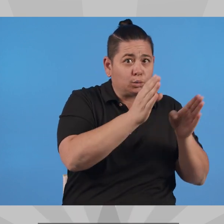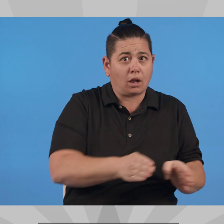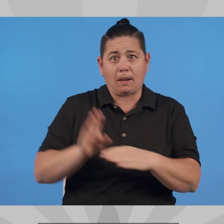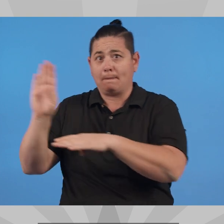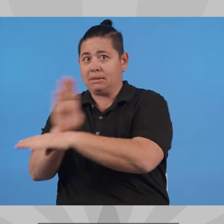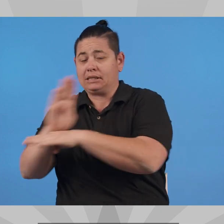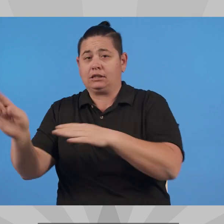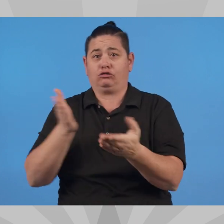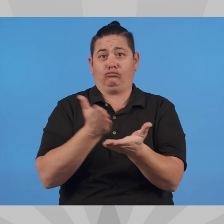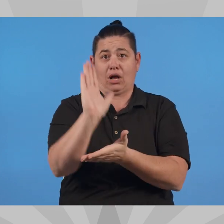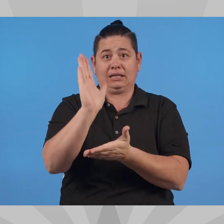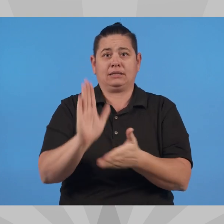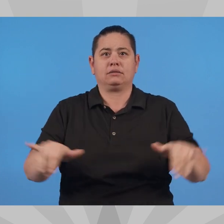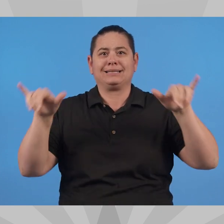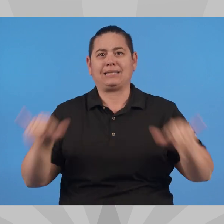entrepreneur's rights.